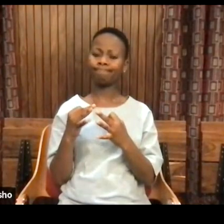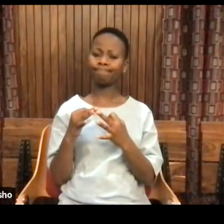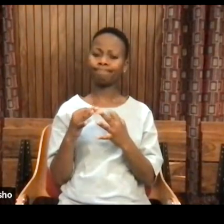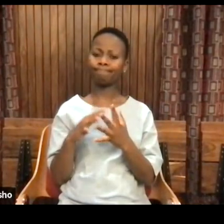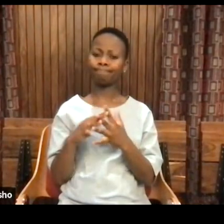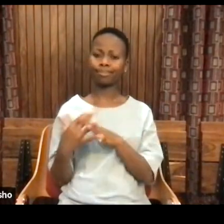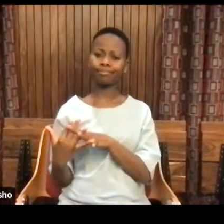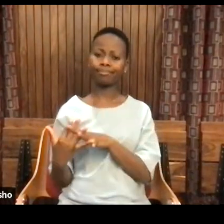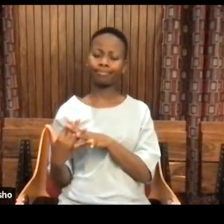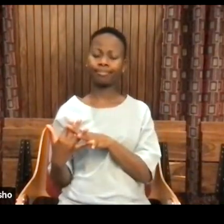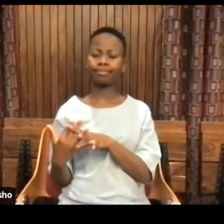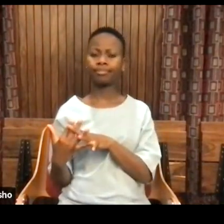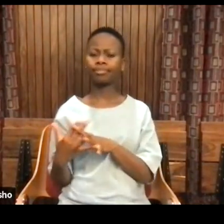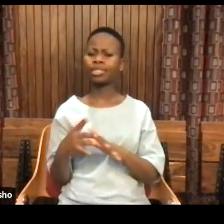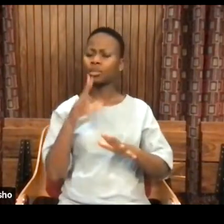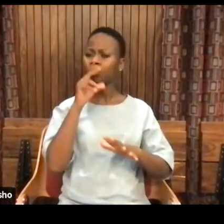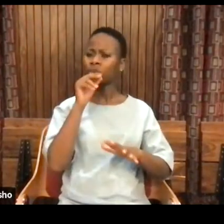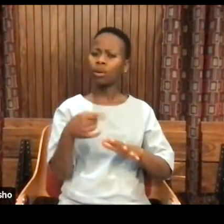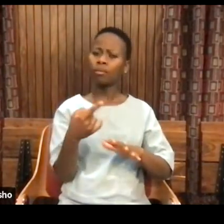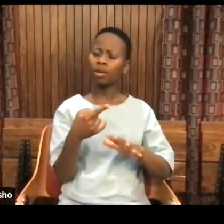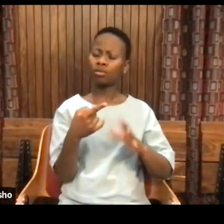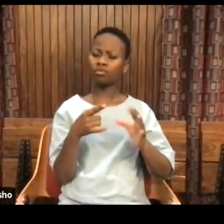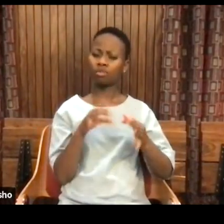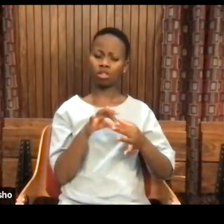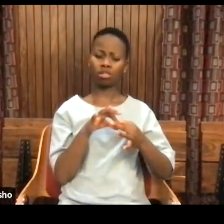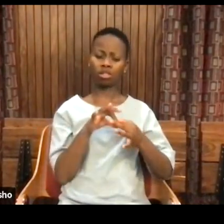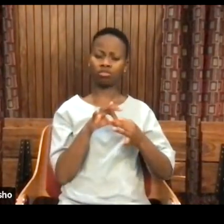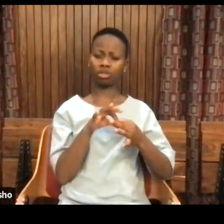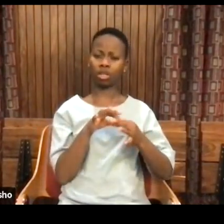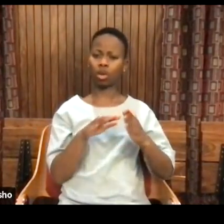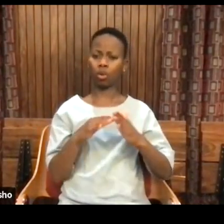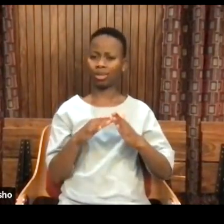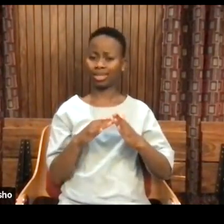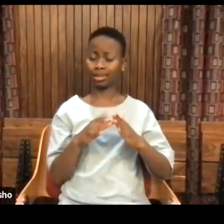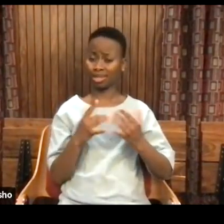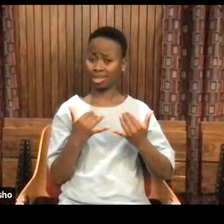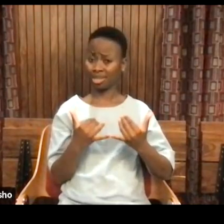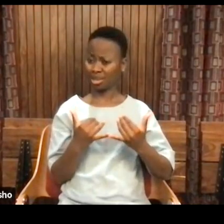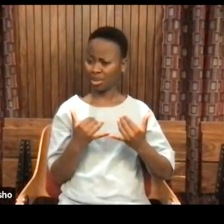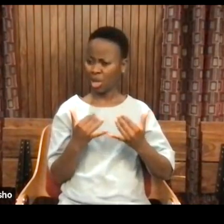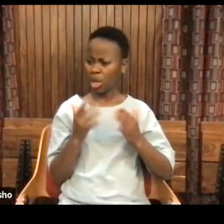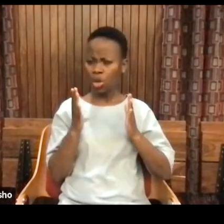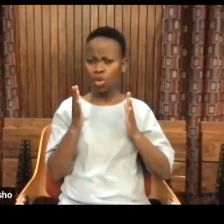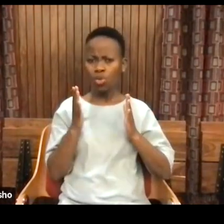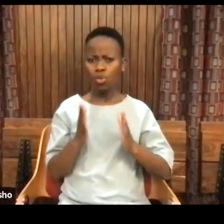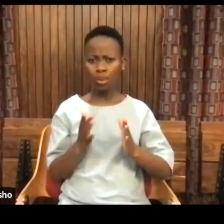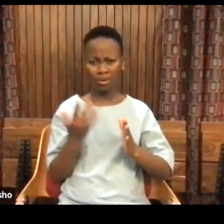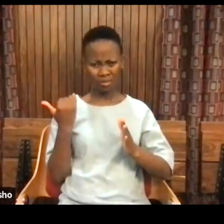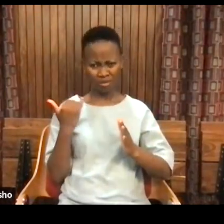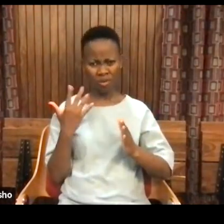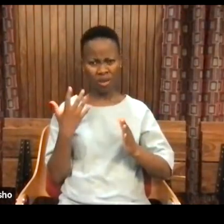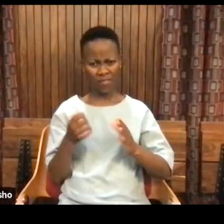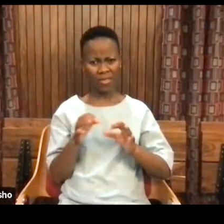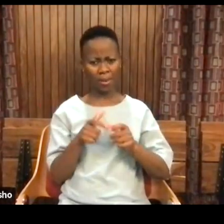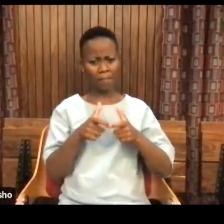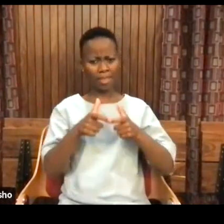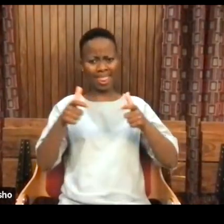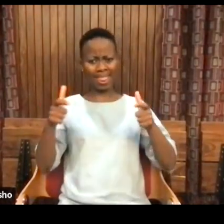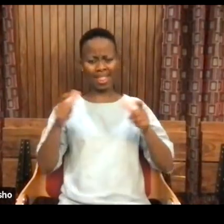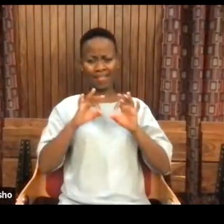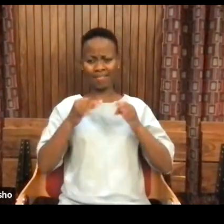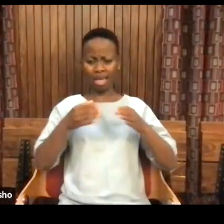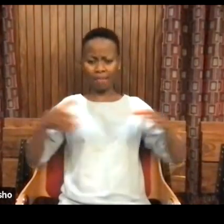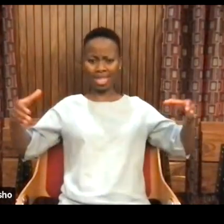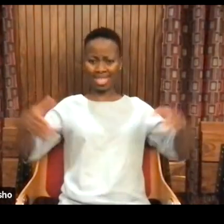I just talked about a relational community understanding of human beings. Human beings historically lived in extended families. New